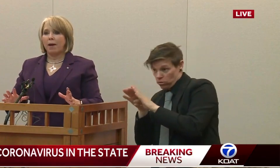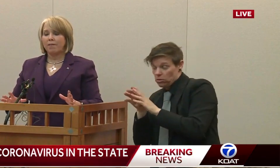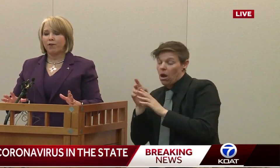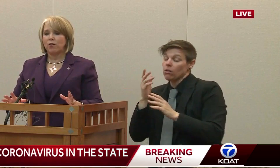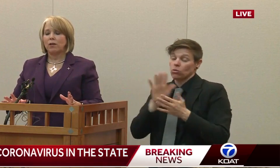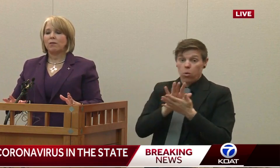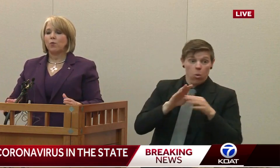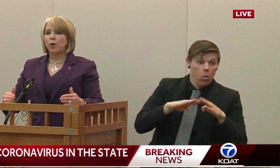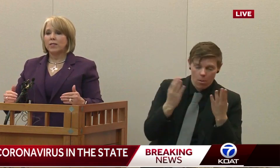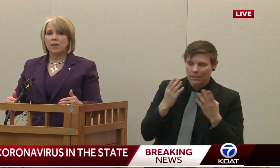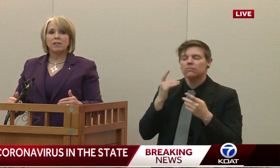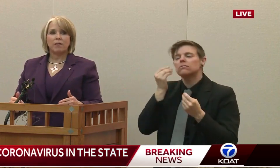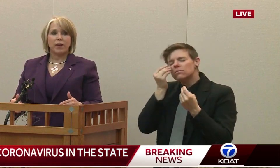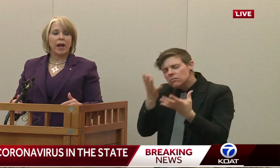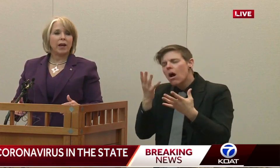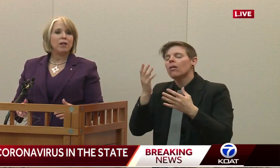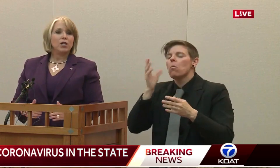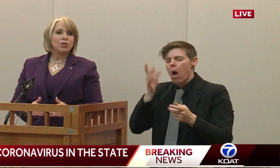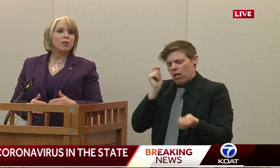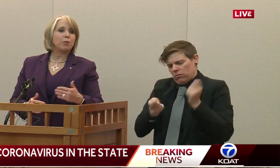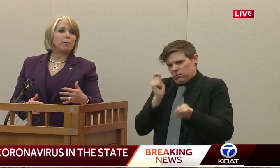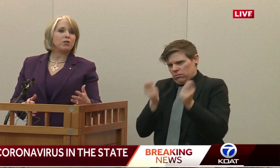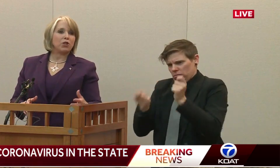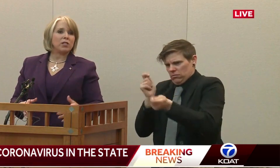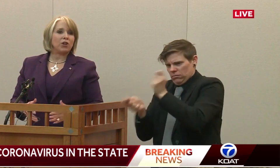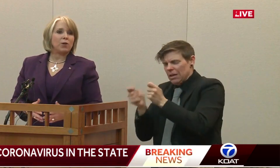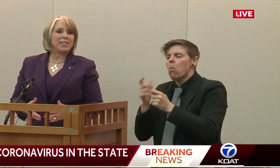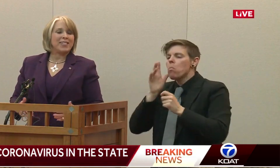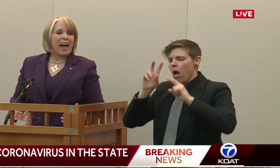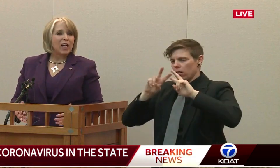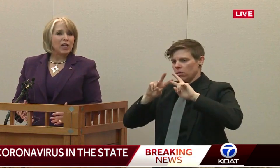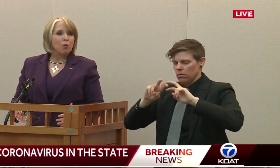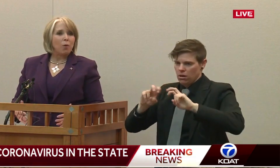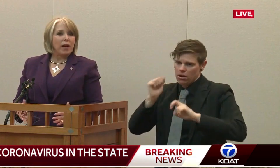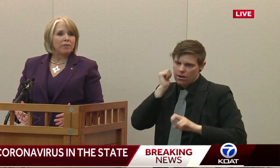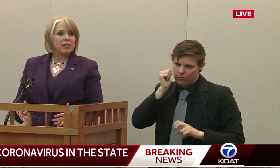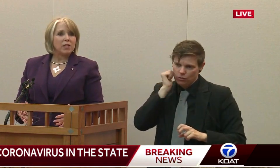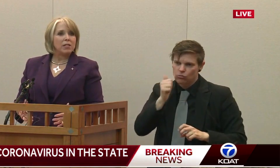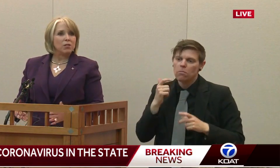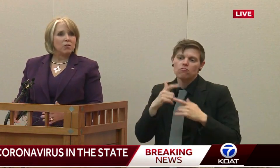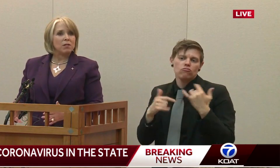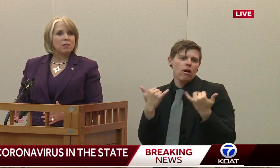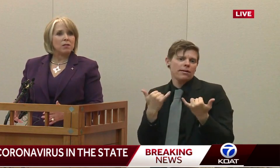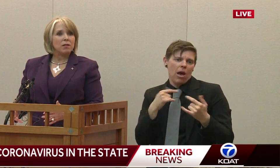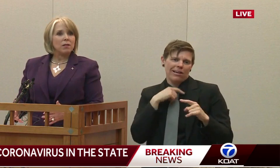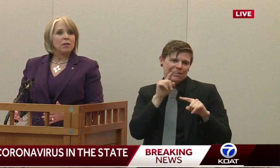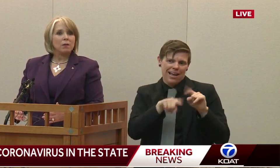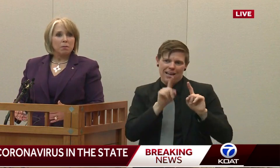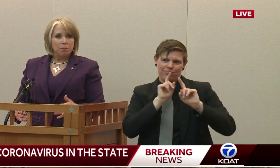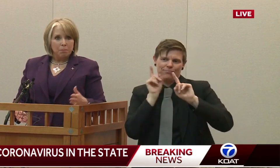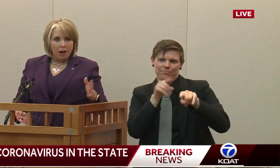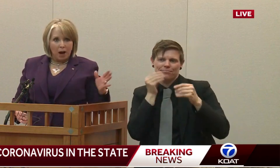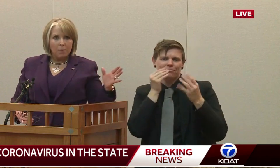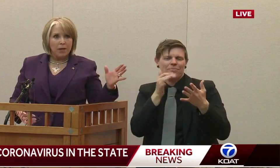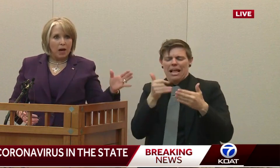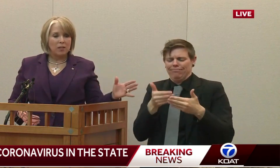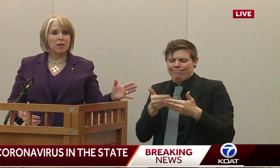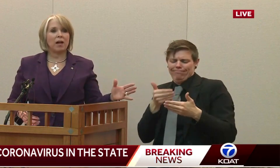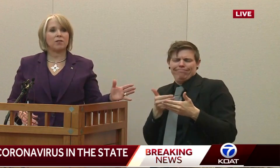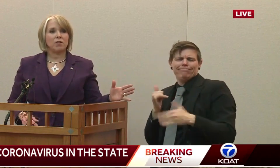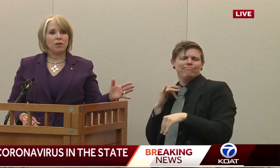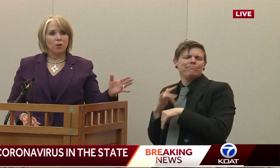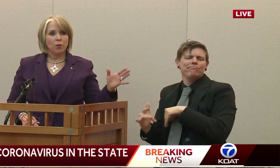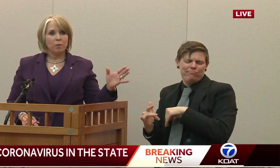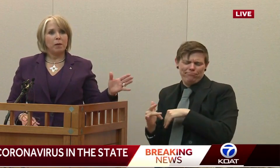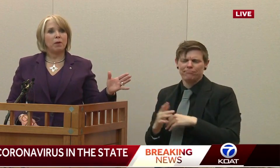effort we assess every day. So it's premature to tell you exactly what we'd have to see to do this. But I'm in